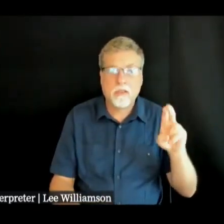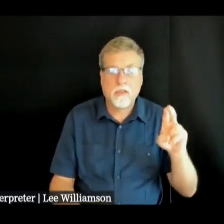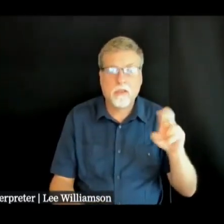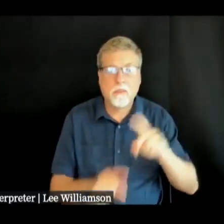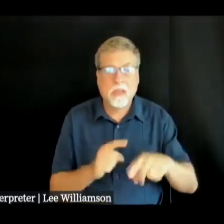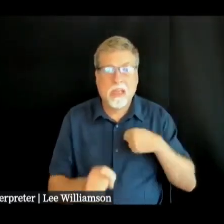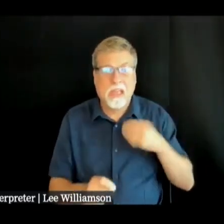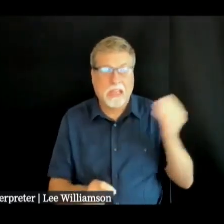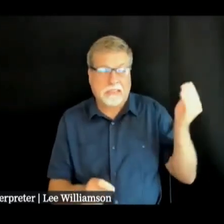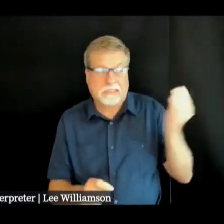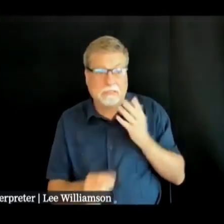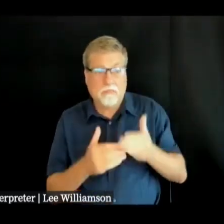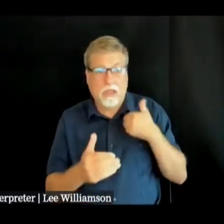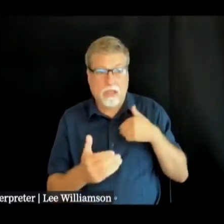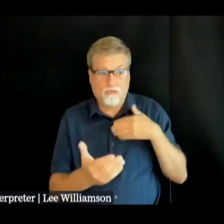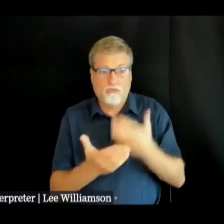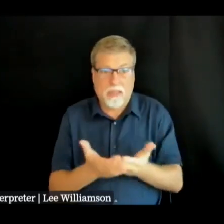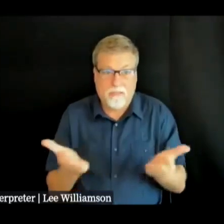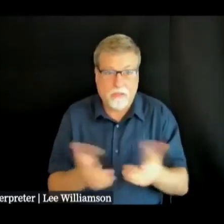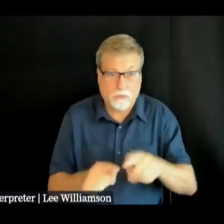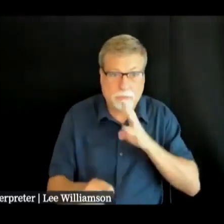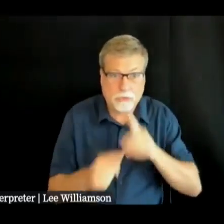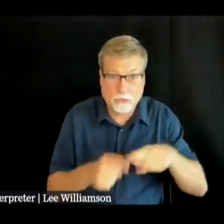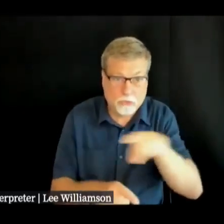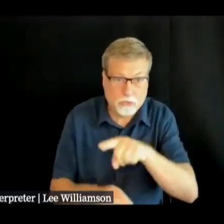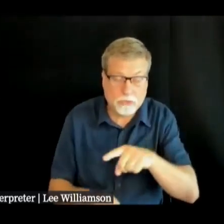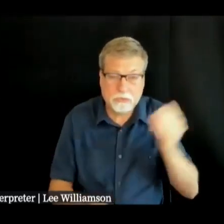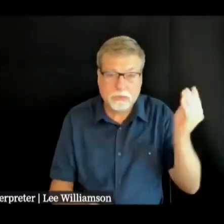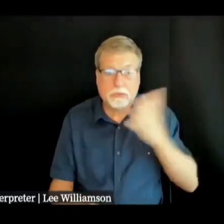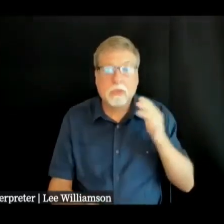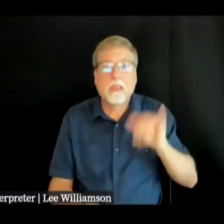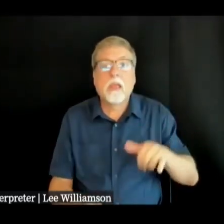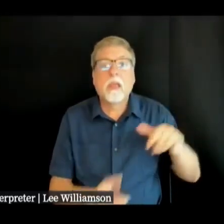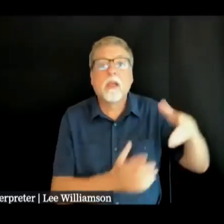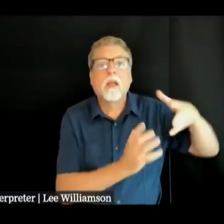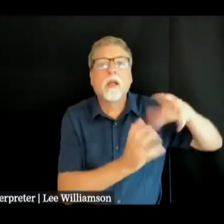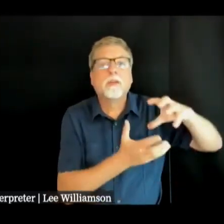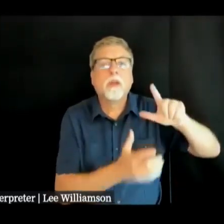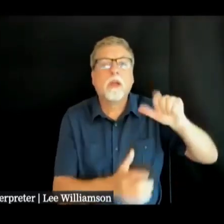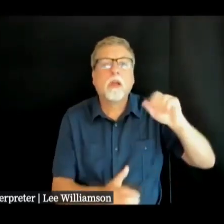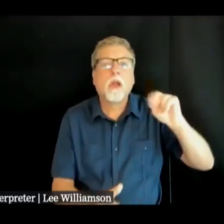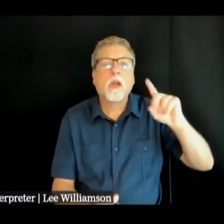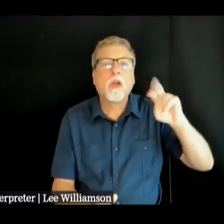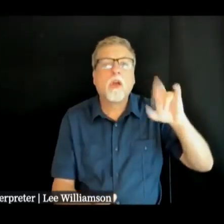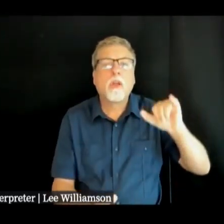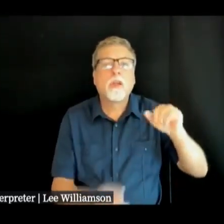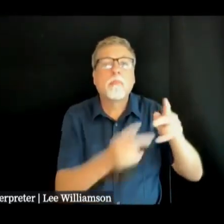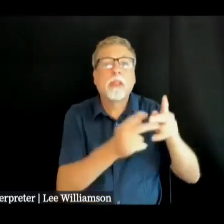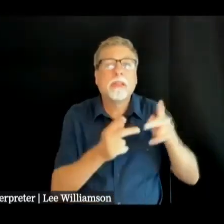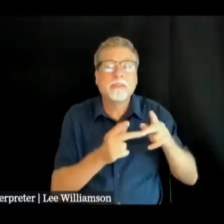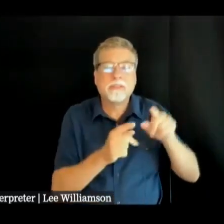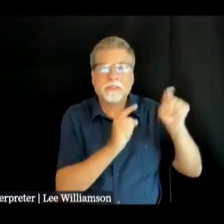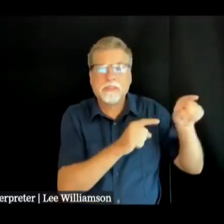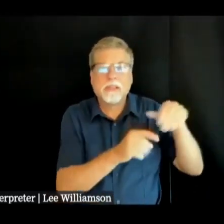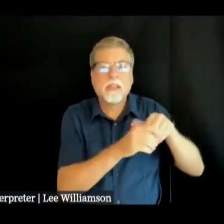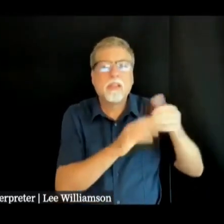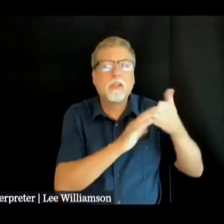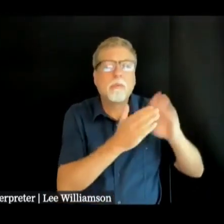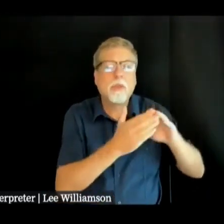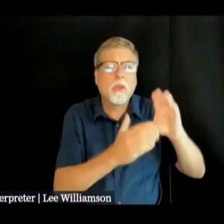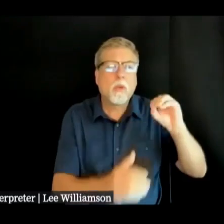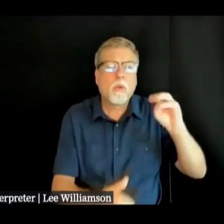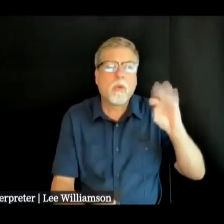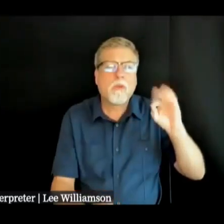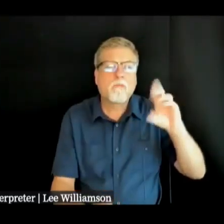i was walking up to this podium that the laundry uh facility at the community comfort station